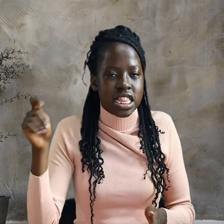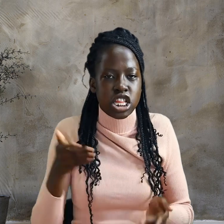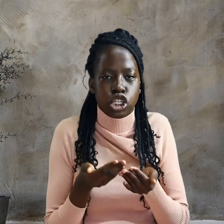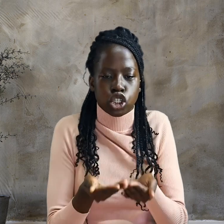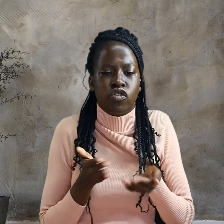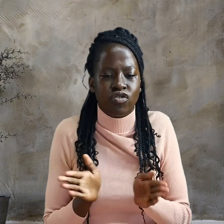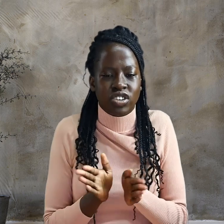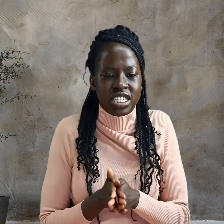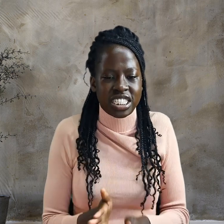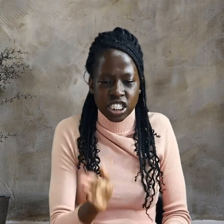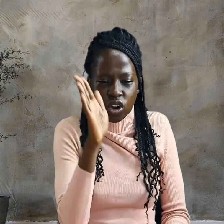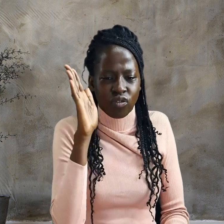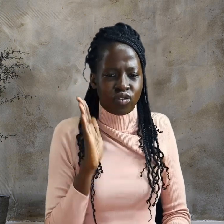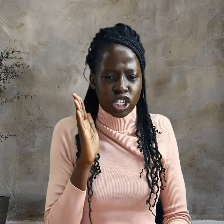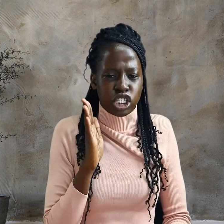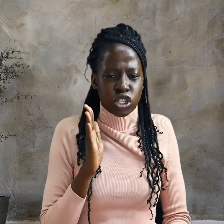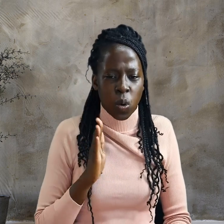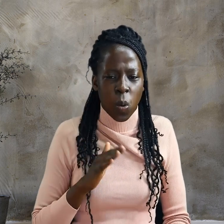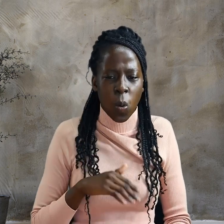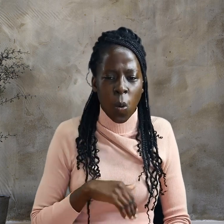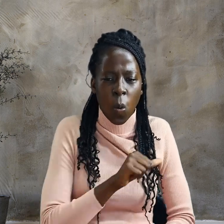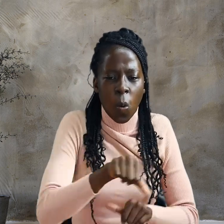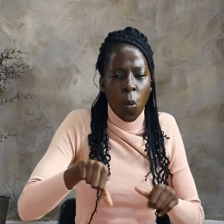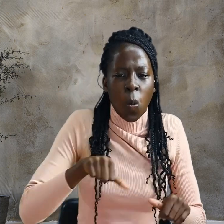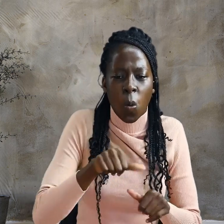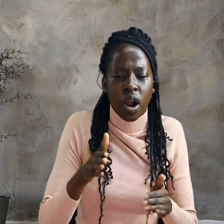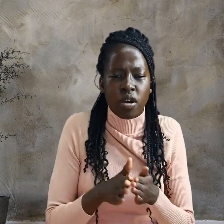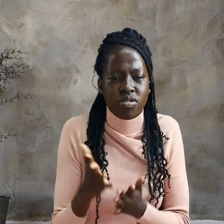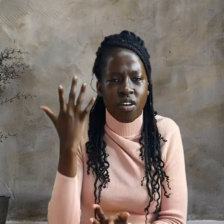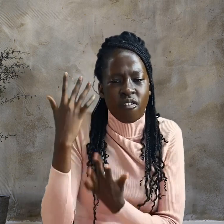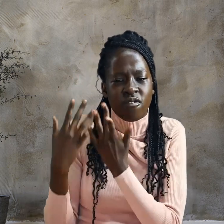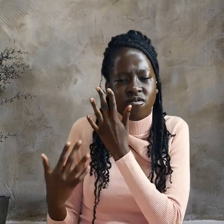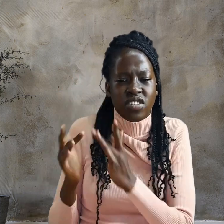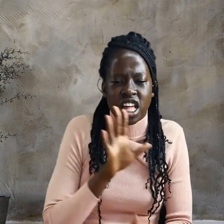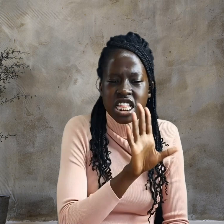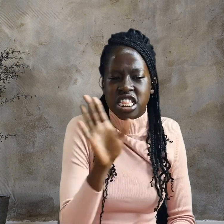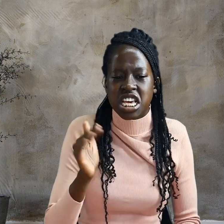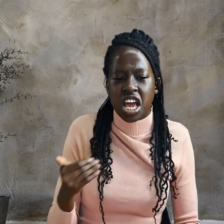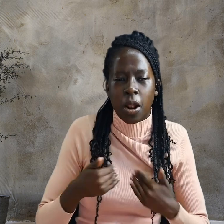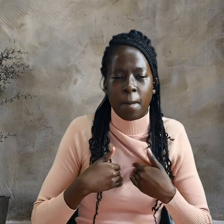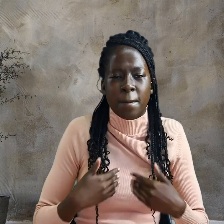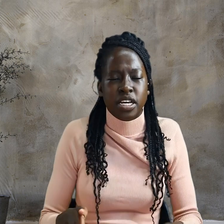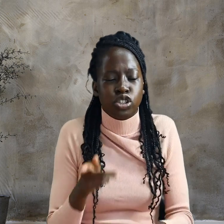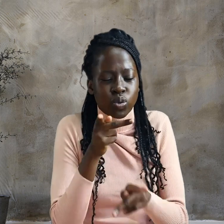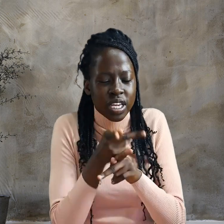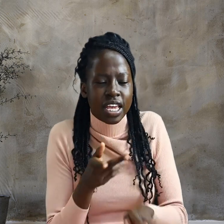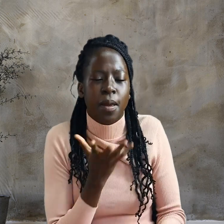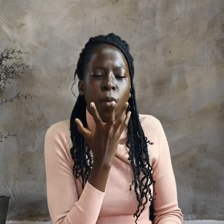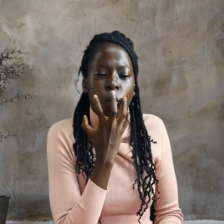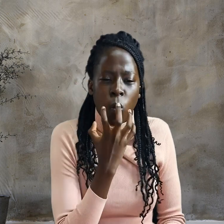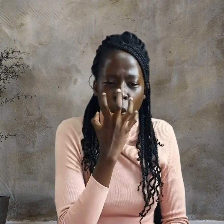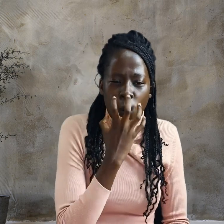They had made to keep warm. Peter also was standing with them,